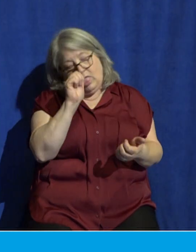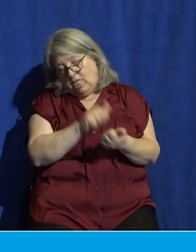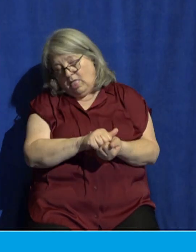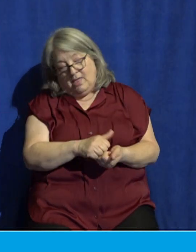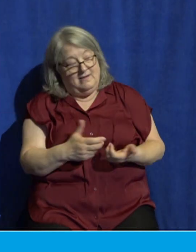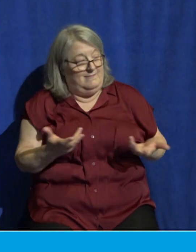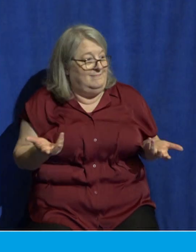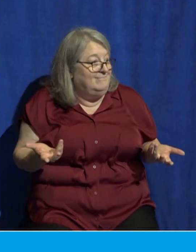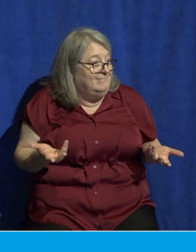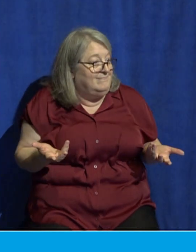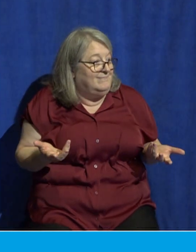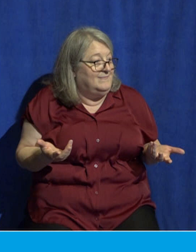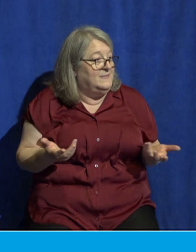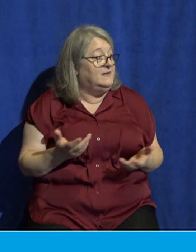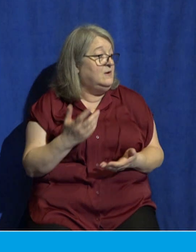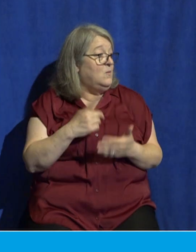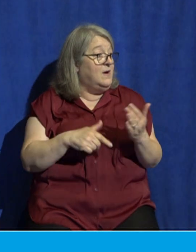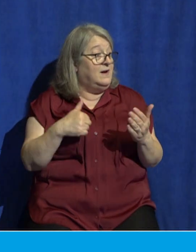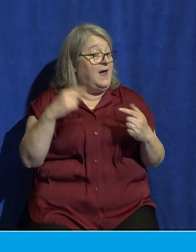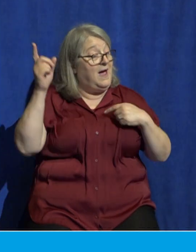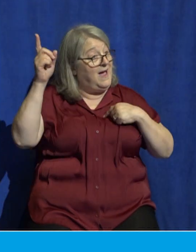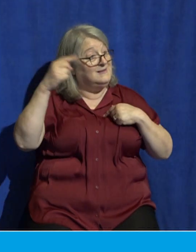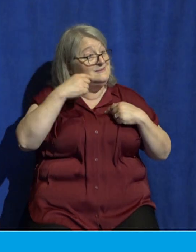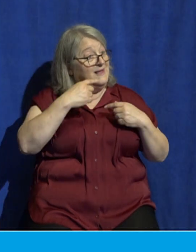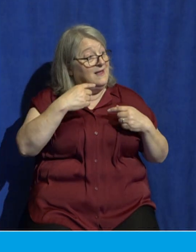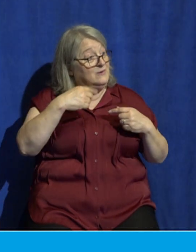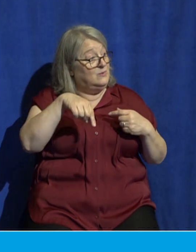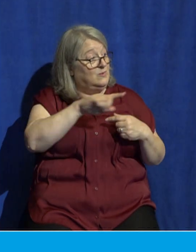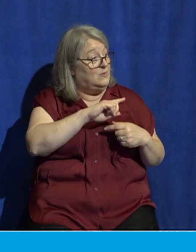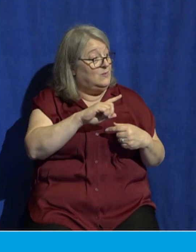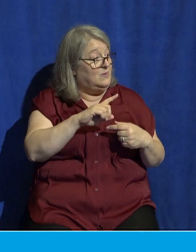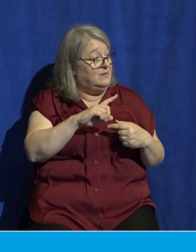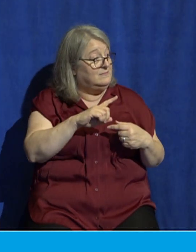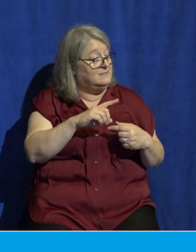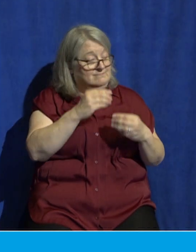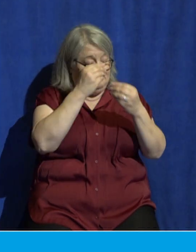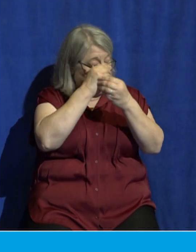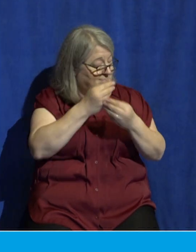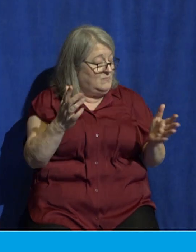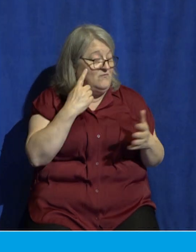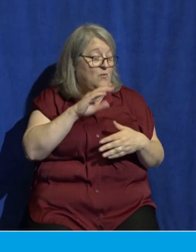I say to all, stay awake. Stay awake.